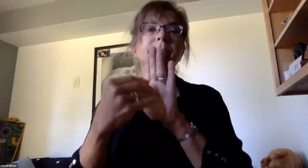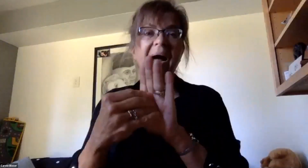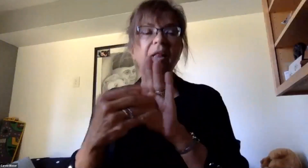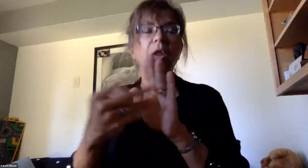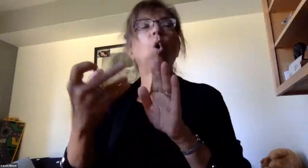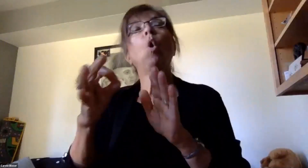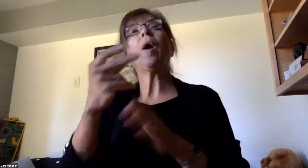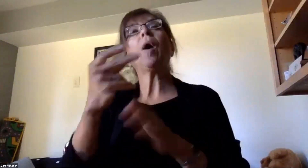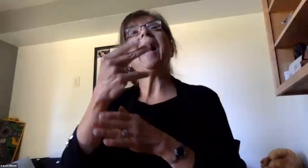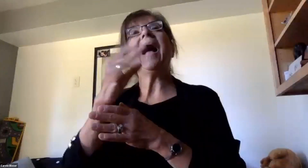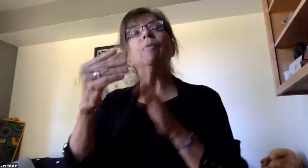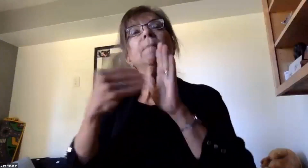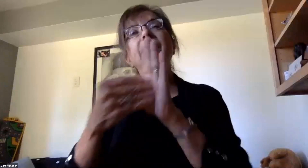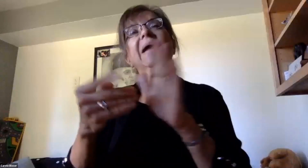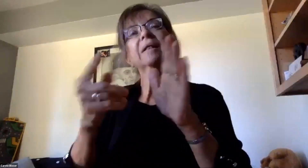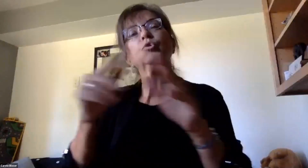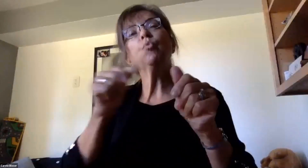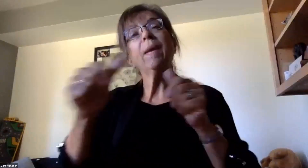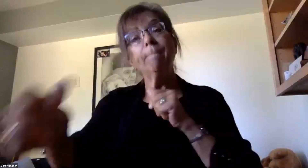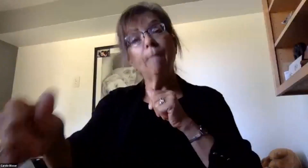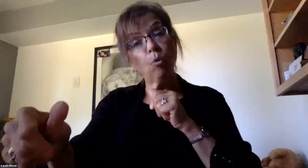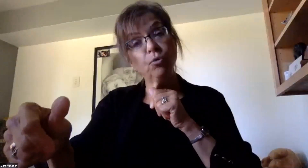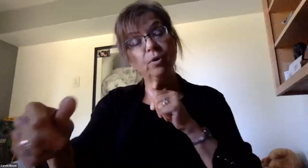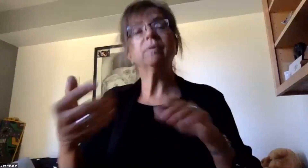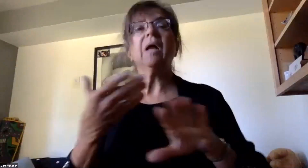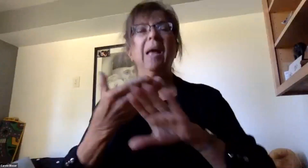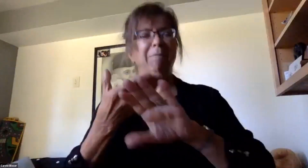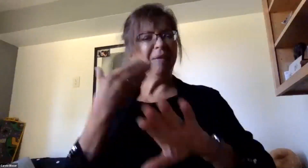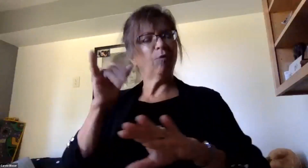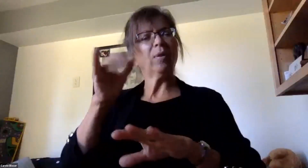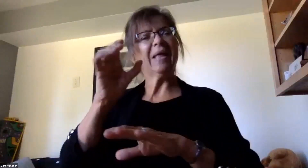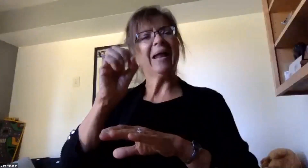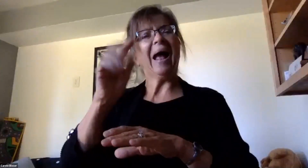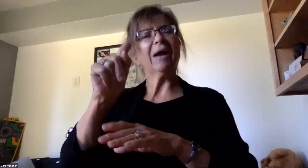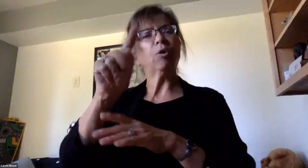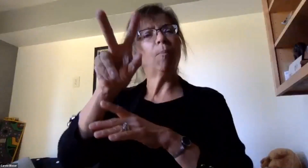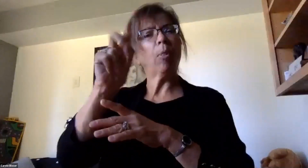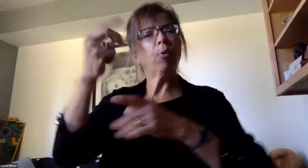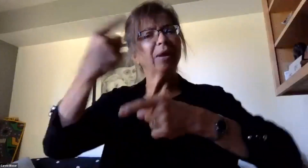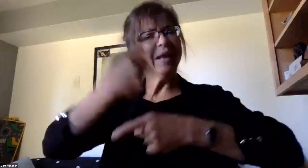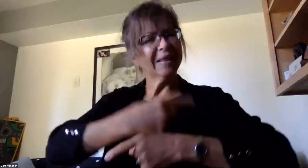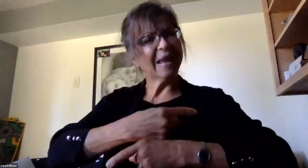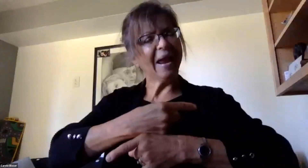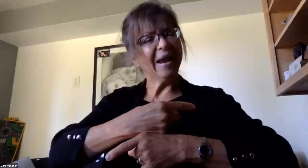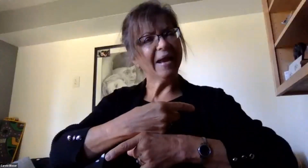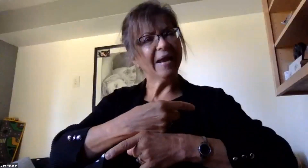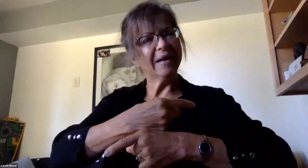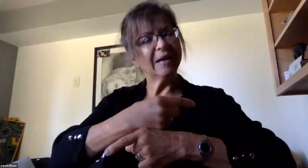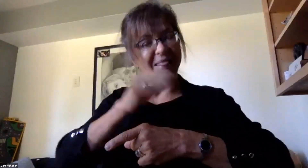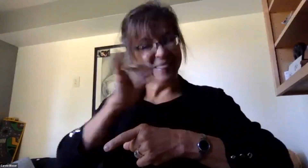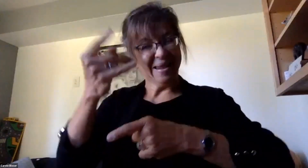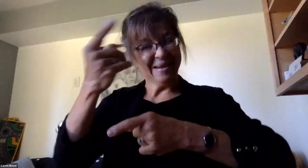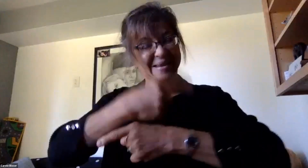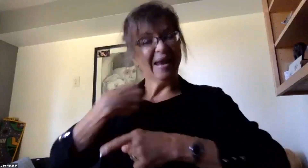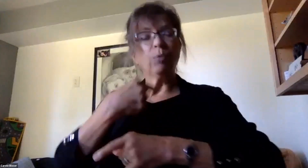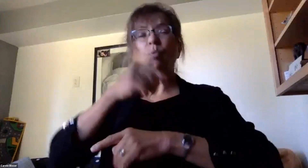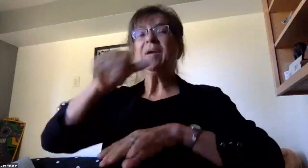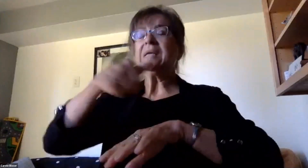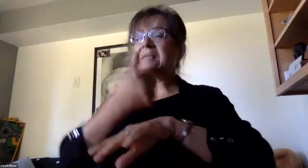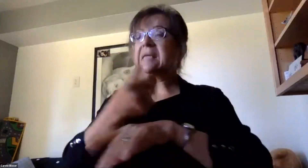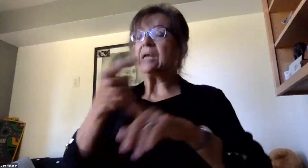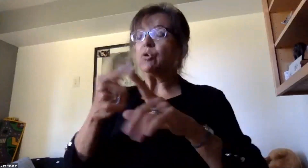model to full remote. Prior to that October 30th date that we talked about is the date that we set in order for us to plan properly.